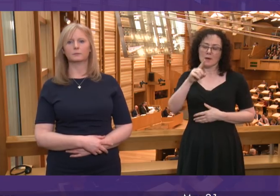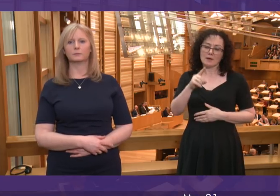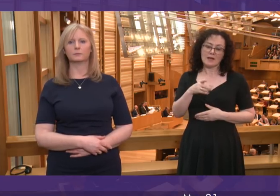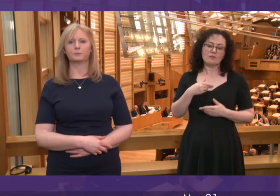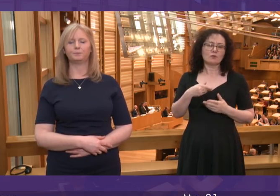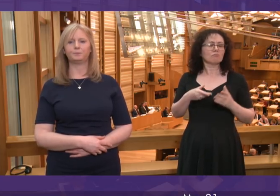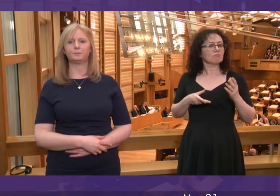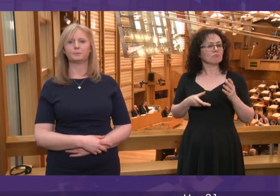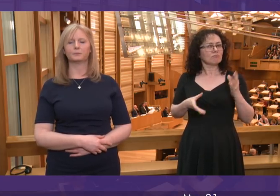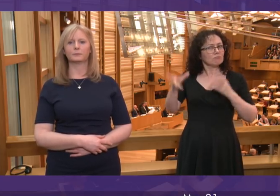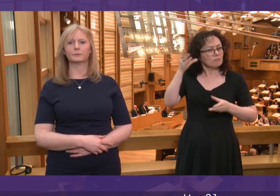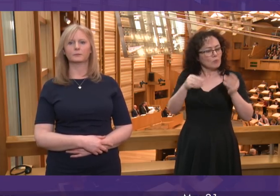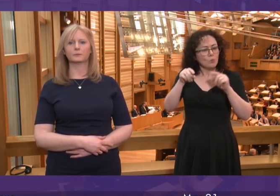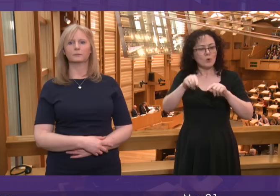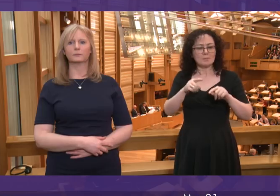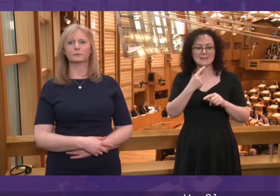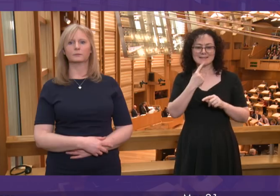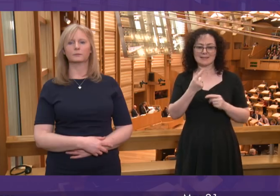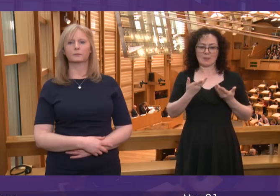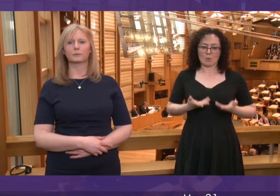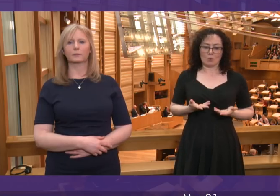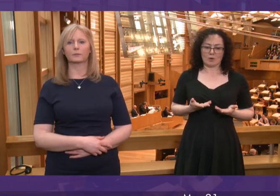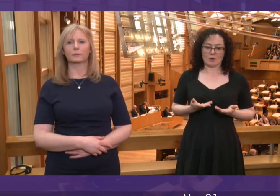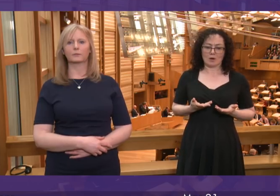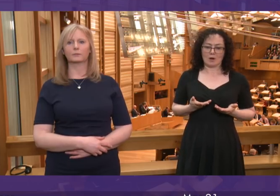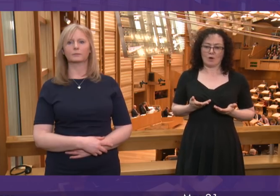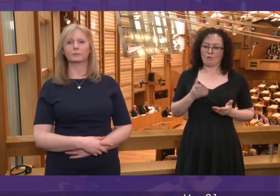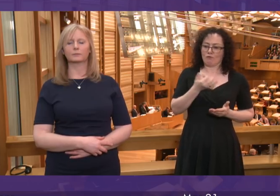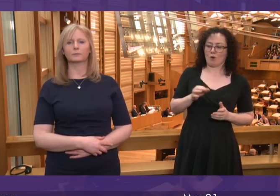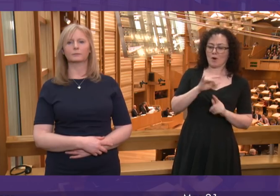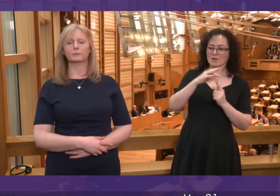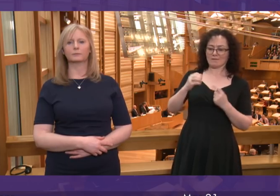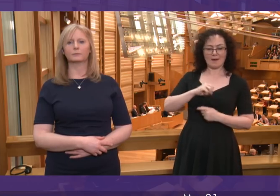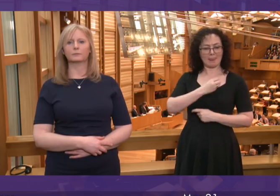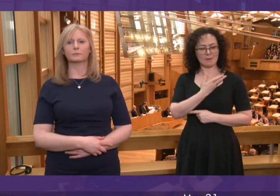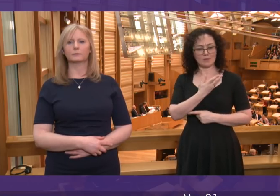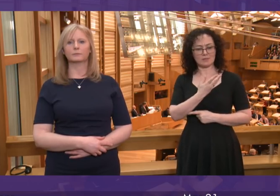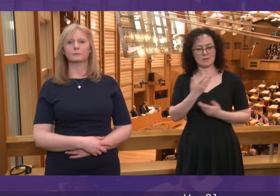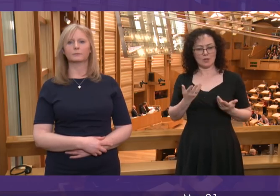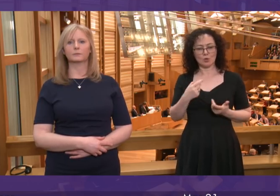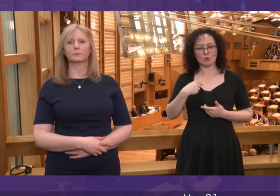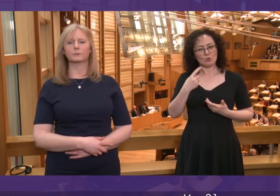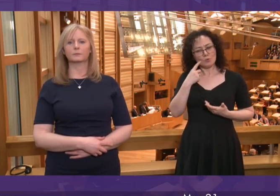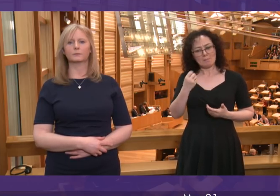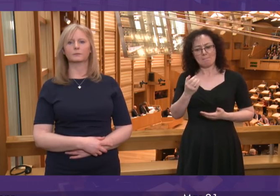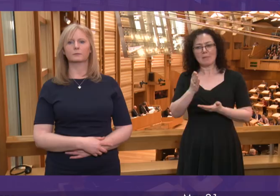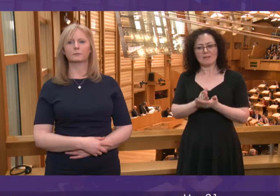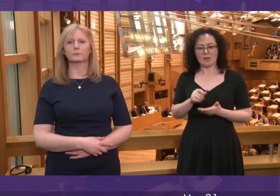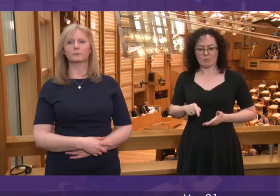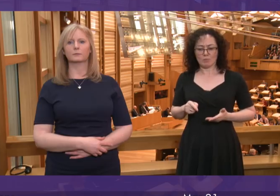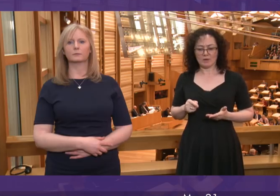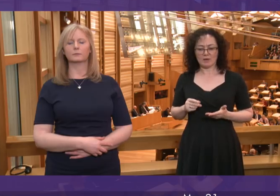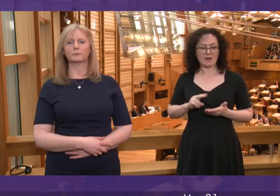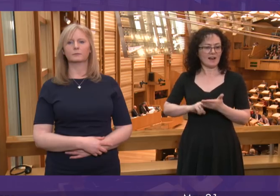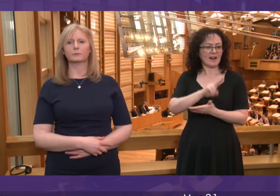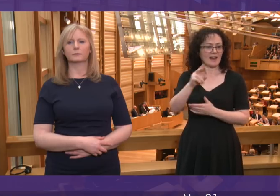questions from the leaders of the Conservative and Labour parties. But I have to say the last thing this country needs is more